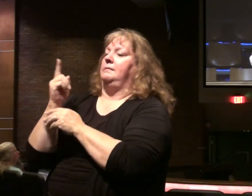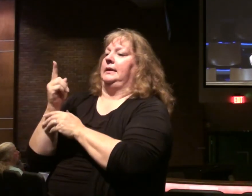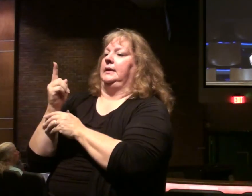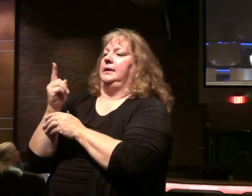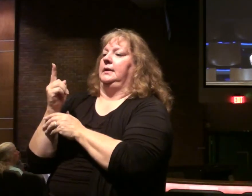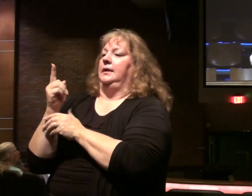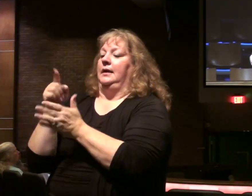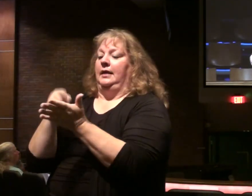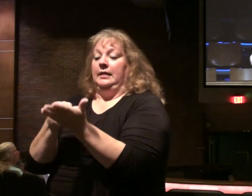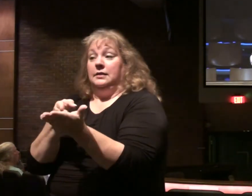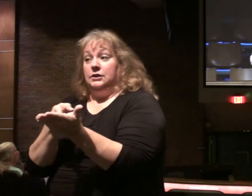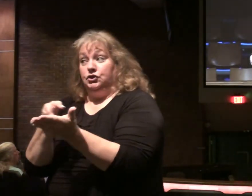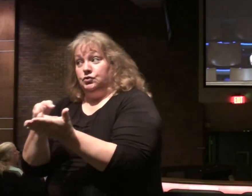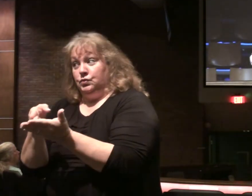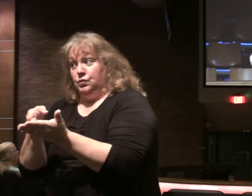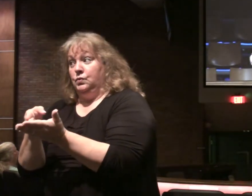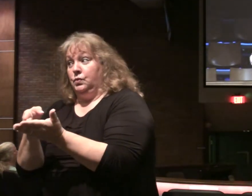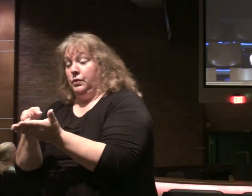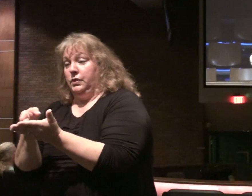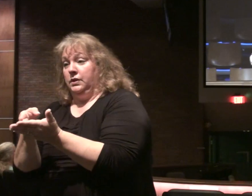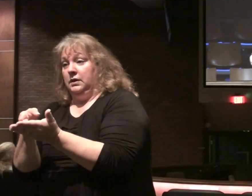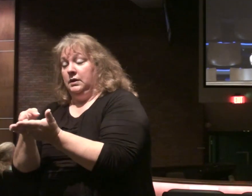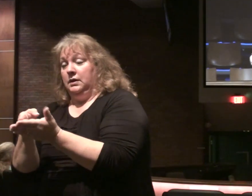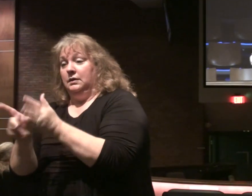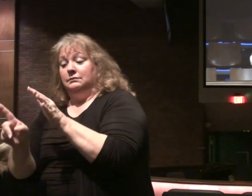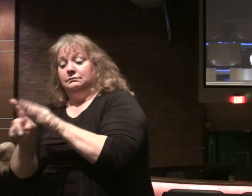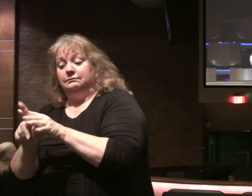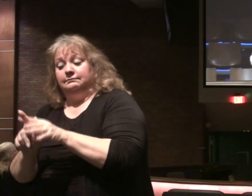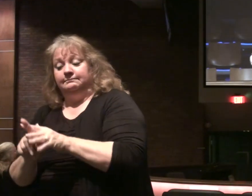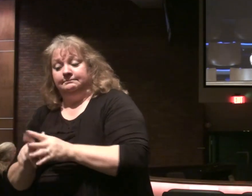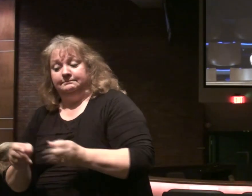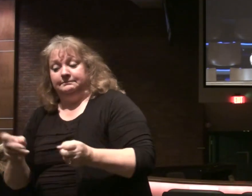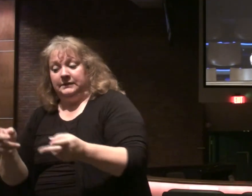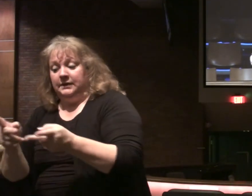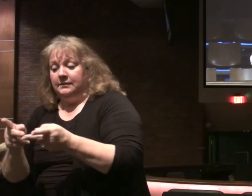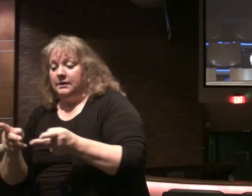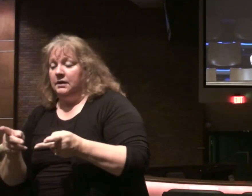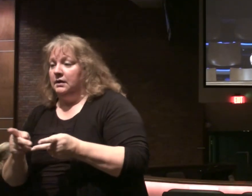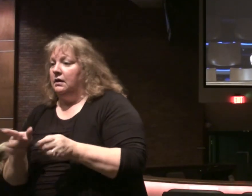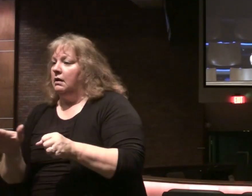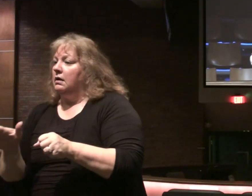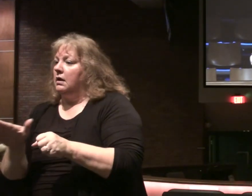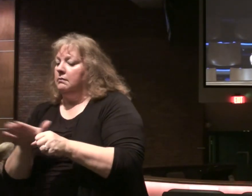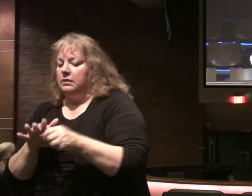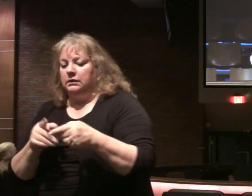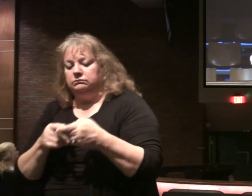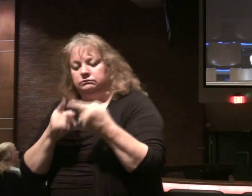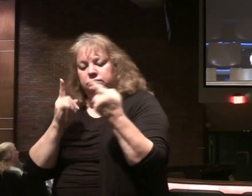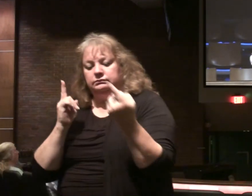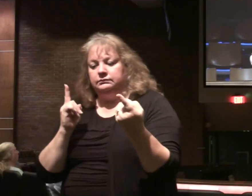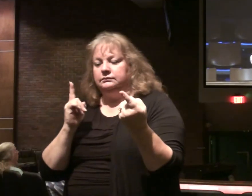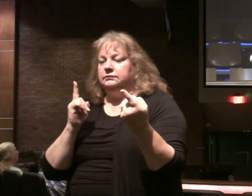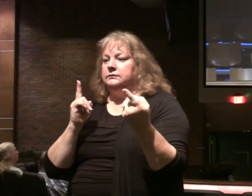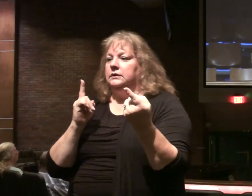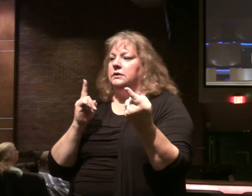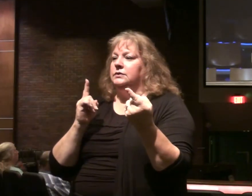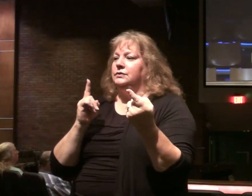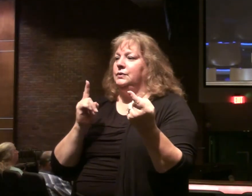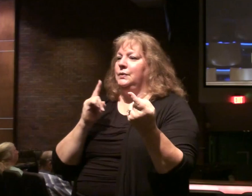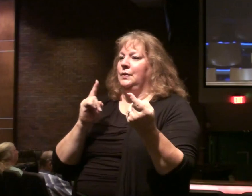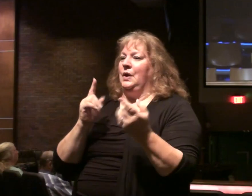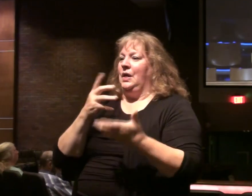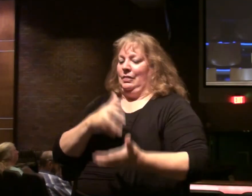This truth that Christ presents here. In many other places. It goes completely contrary. To the prosperity gospel.